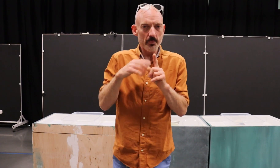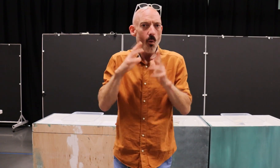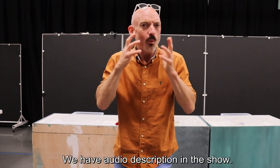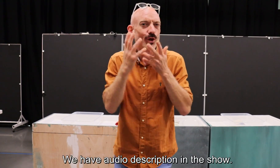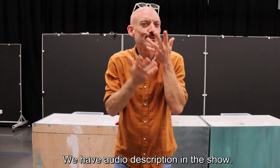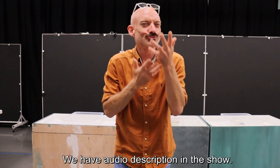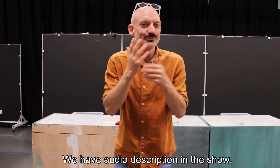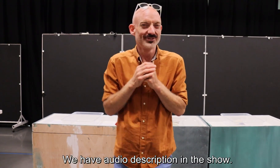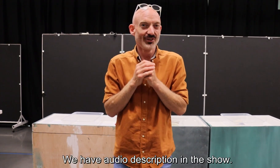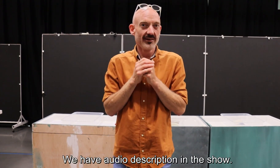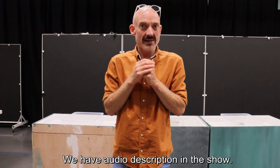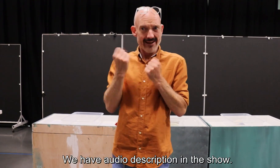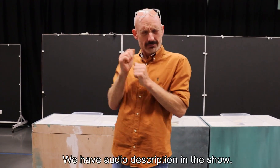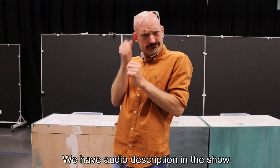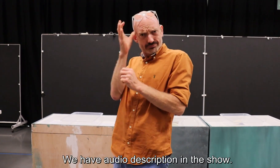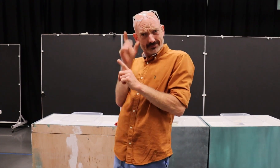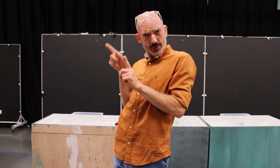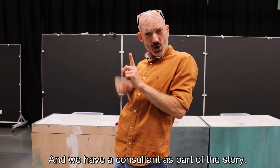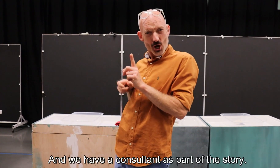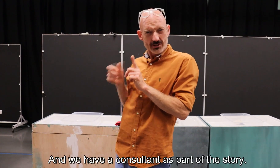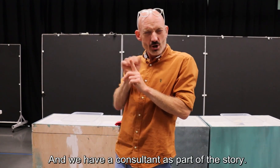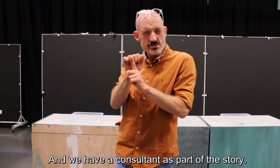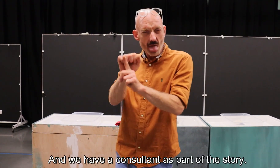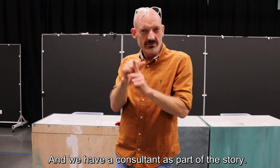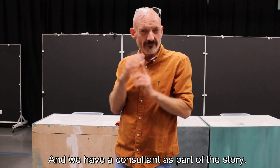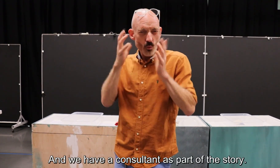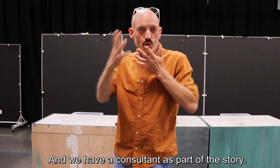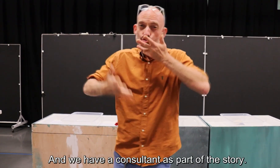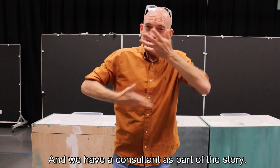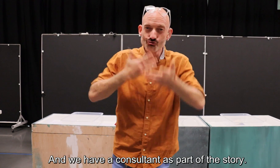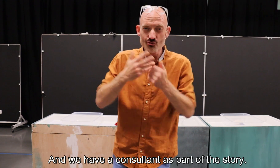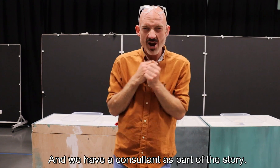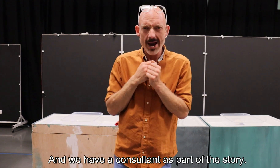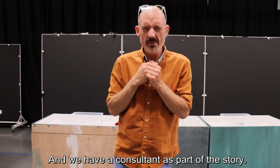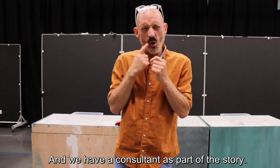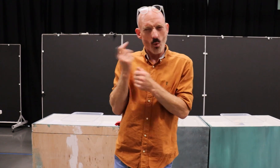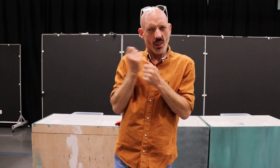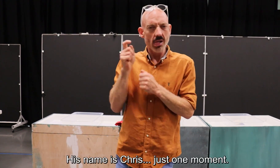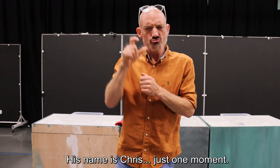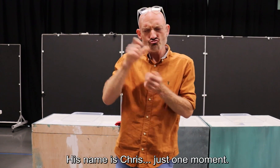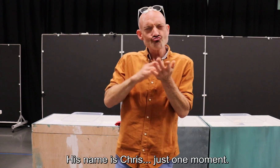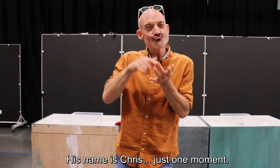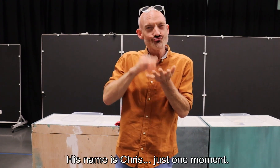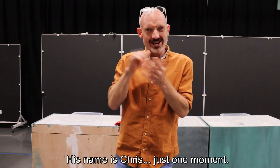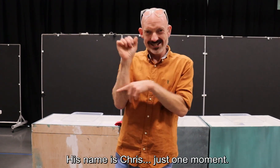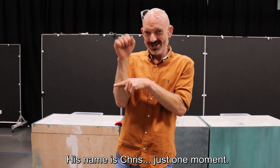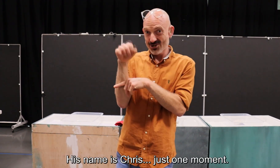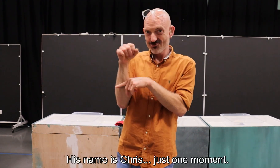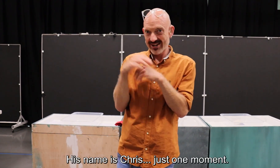And we have audio description in the show. And we have a consultant as part of the story. His name is Chris. Just one moment.